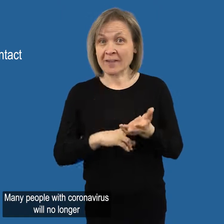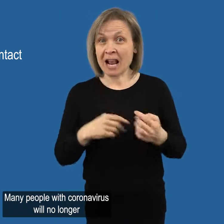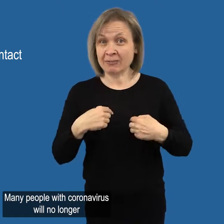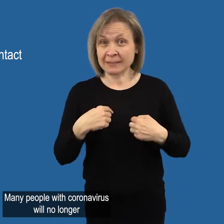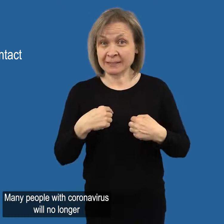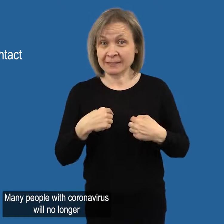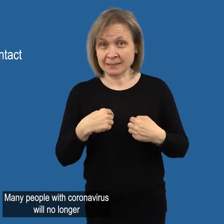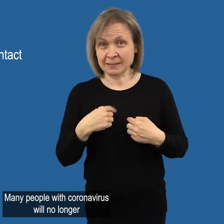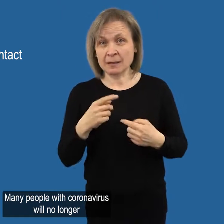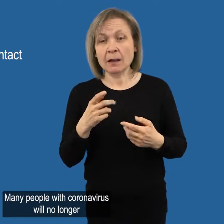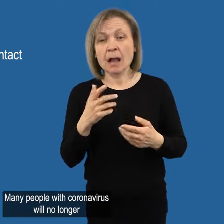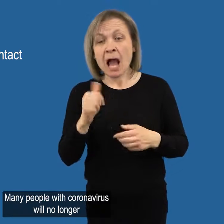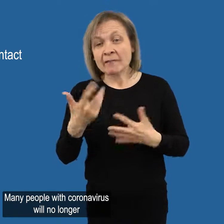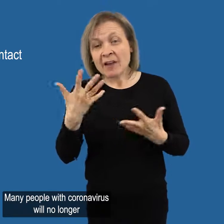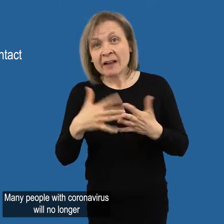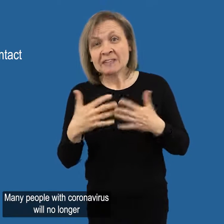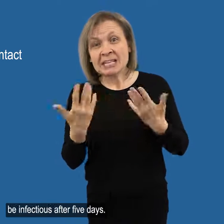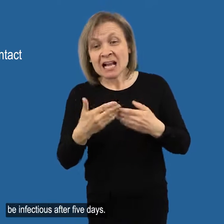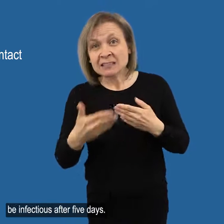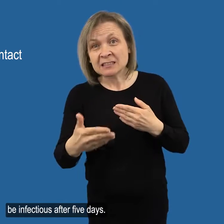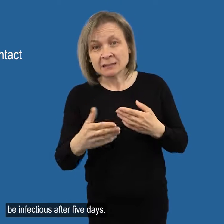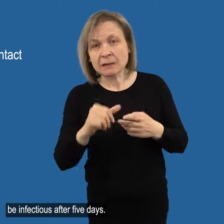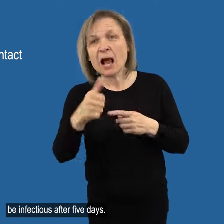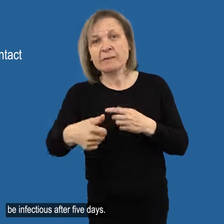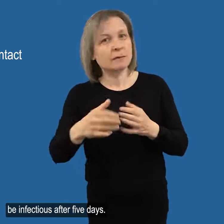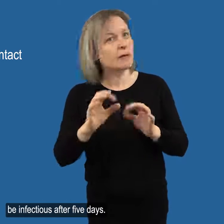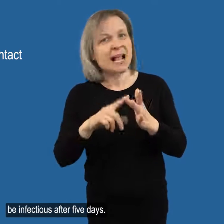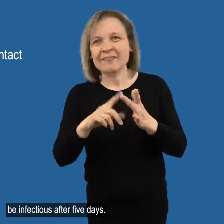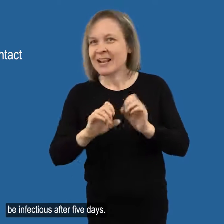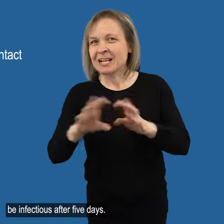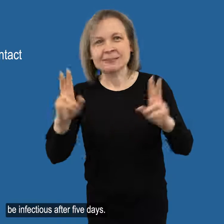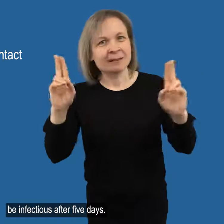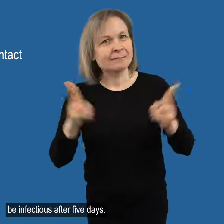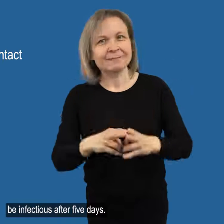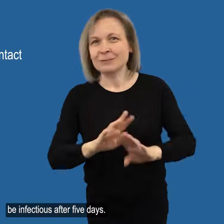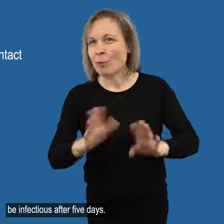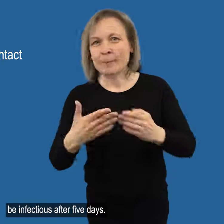Many people with coronavirus will no longer be infectious after 5 days